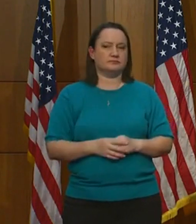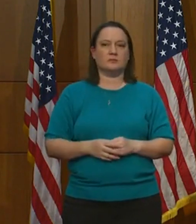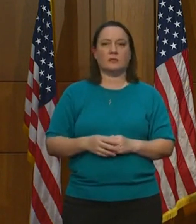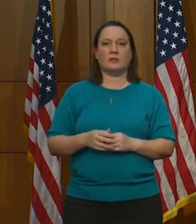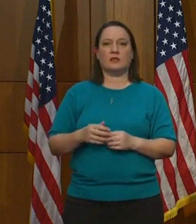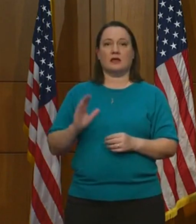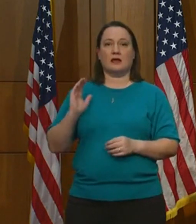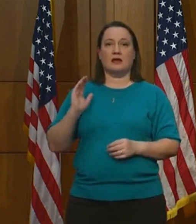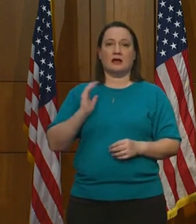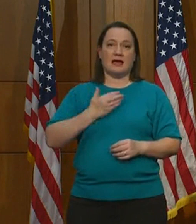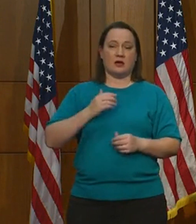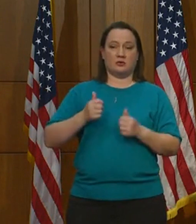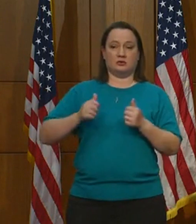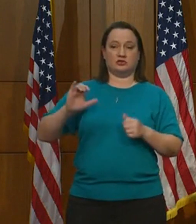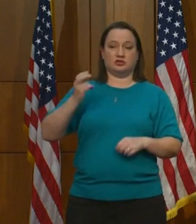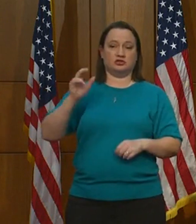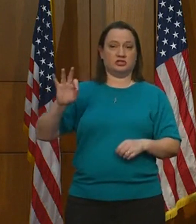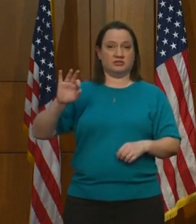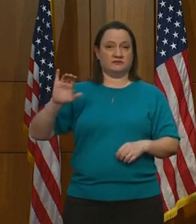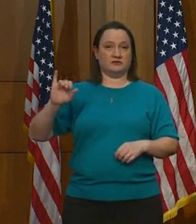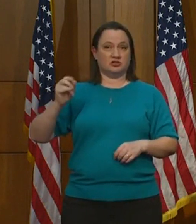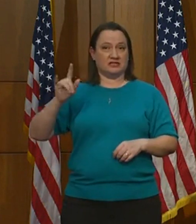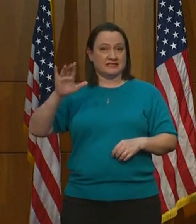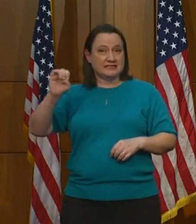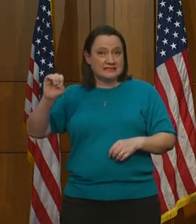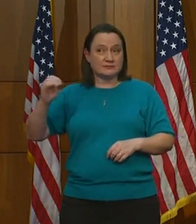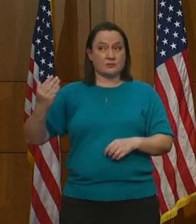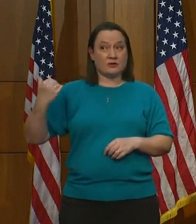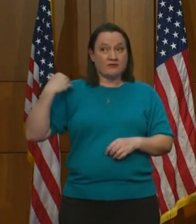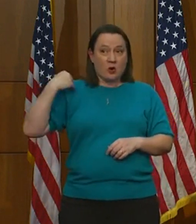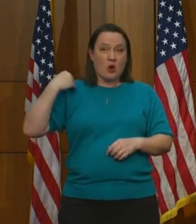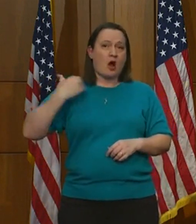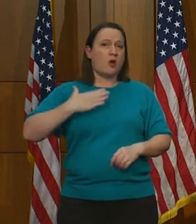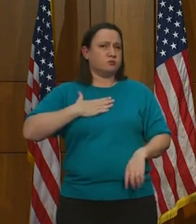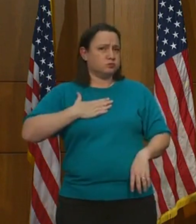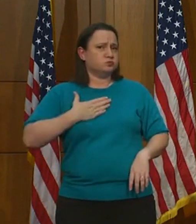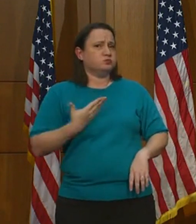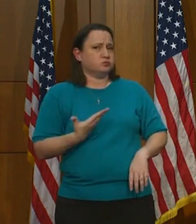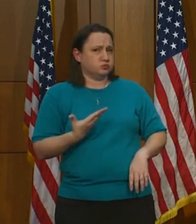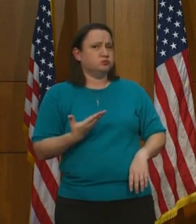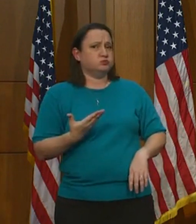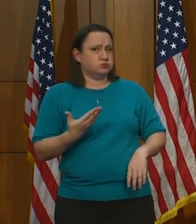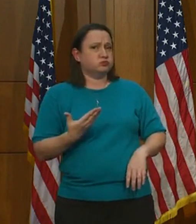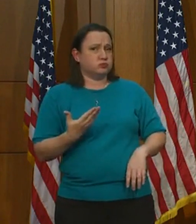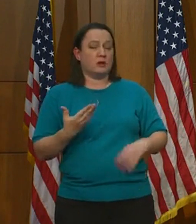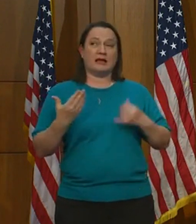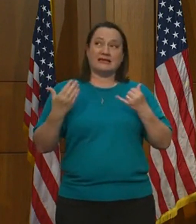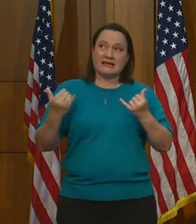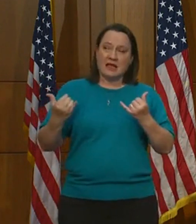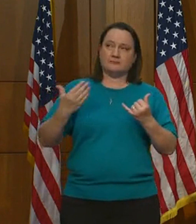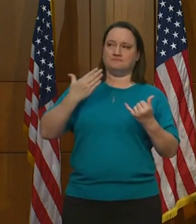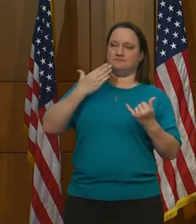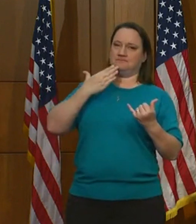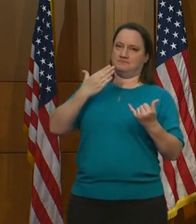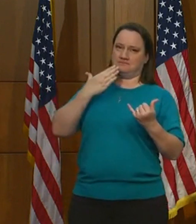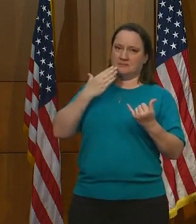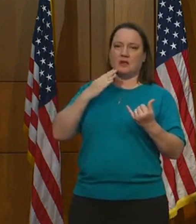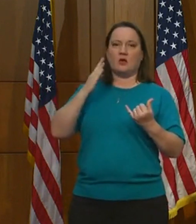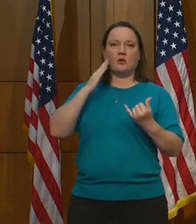our Chief Justice, was very gracious in doing that. And I just think we can take a different path moving forward.